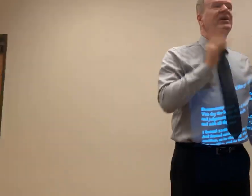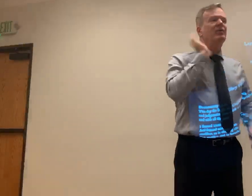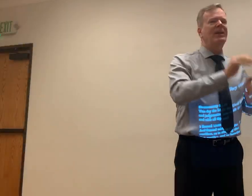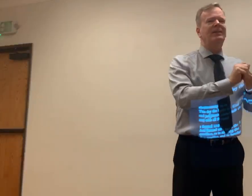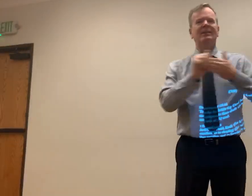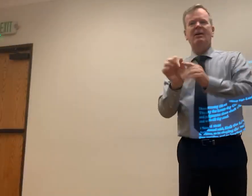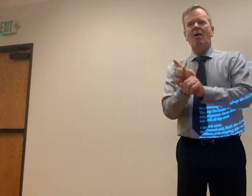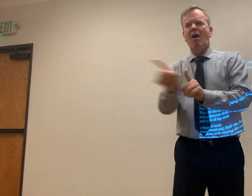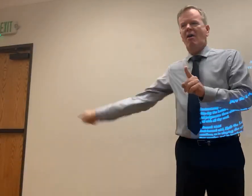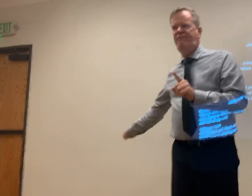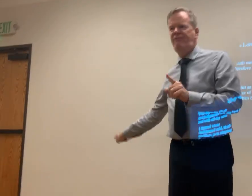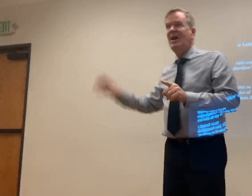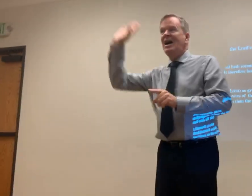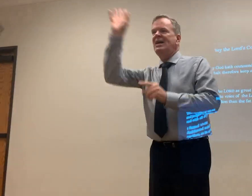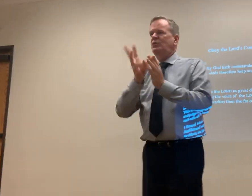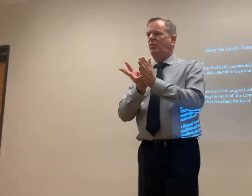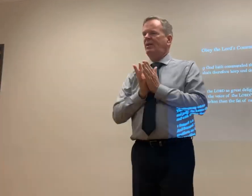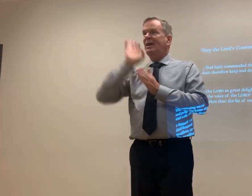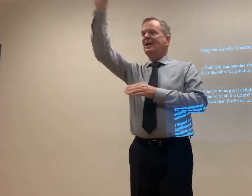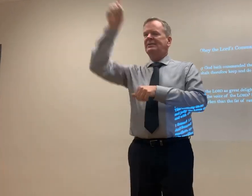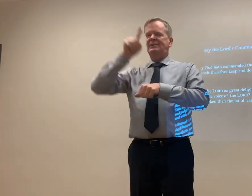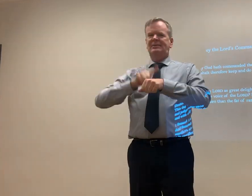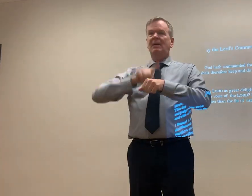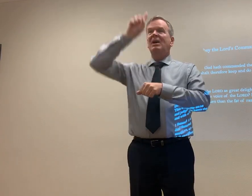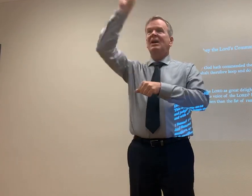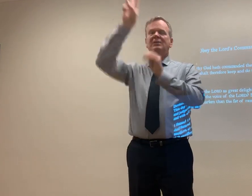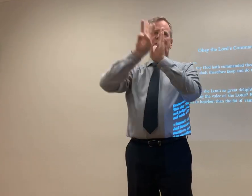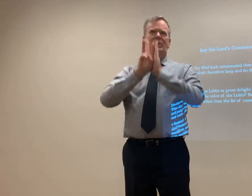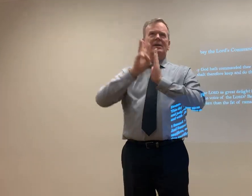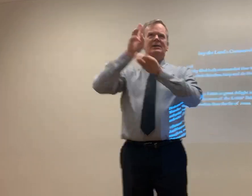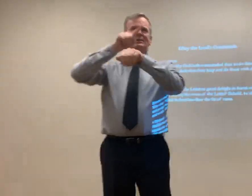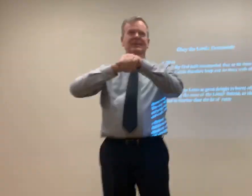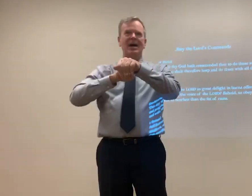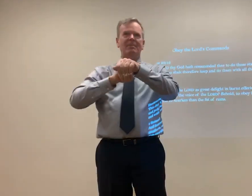feelings can lead you astray. You need to understand his will, his way, his time.